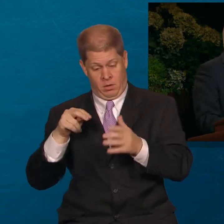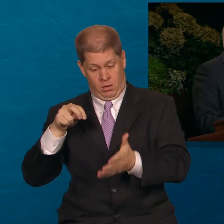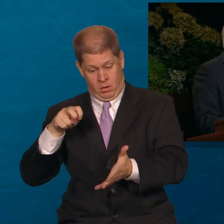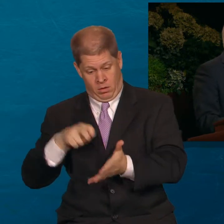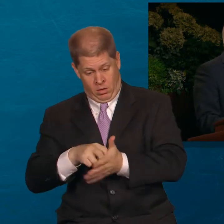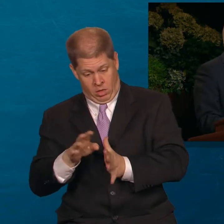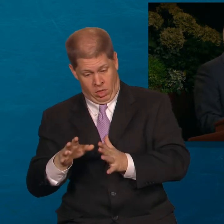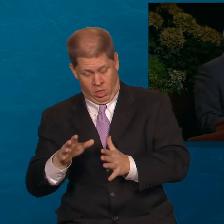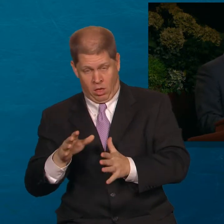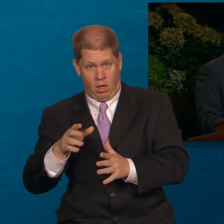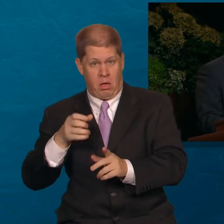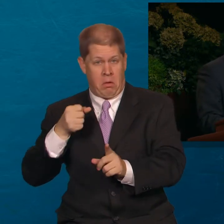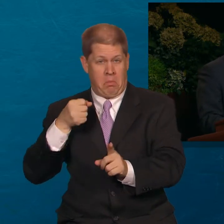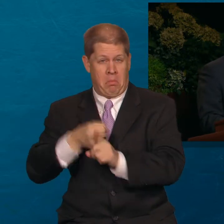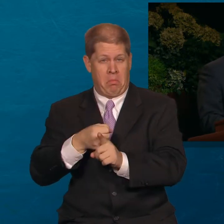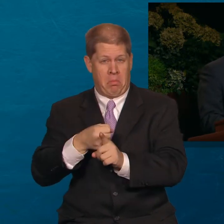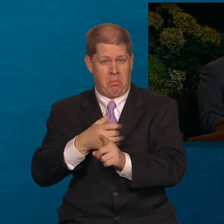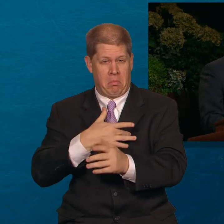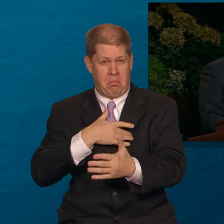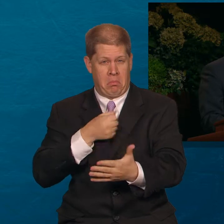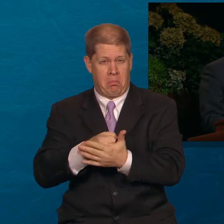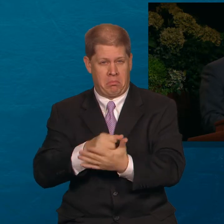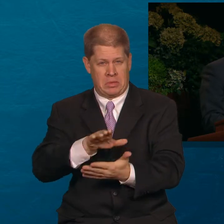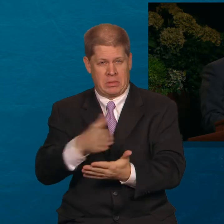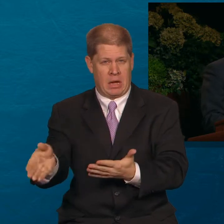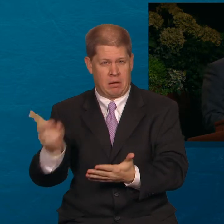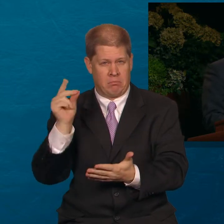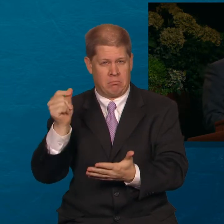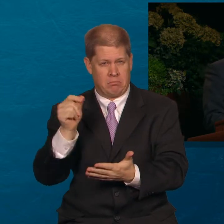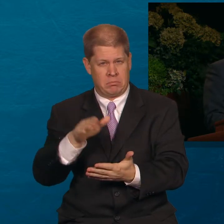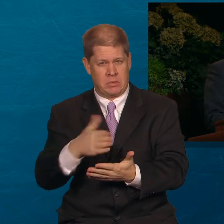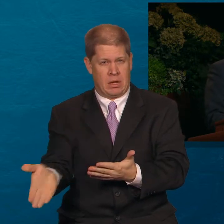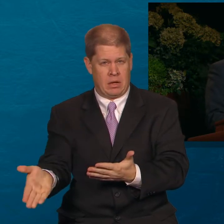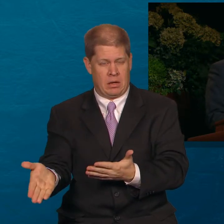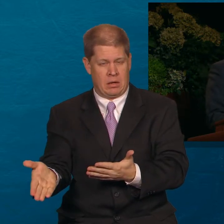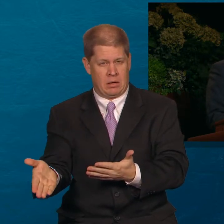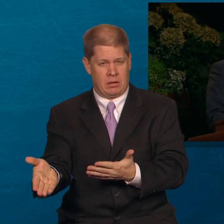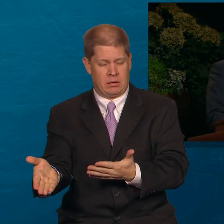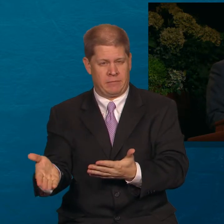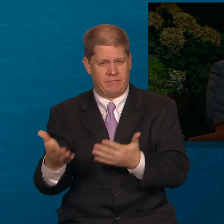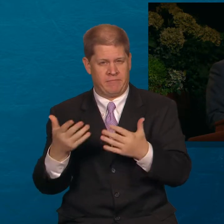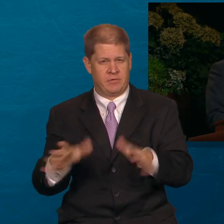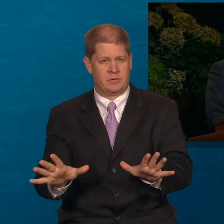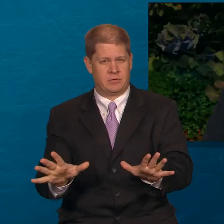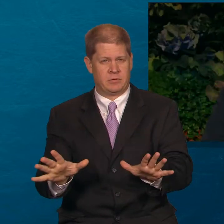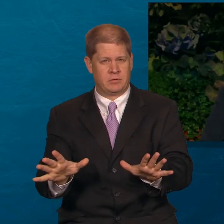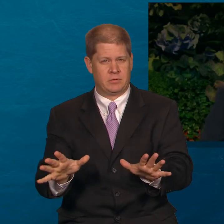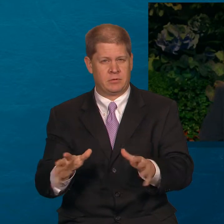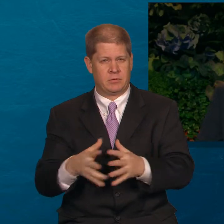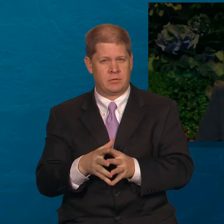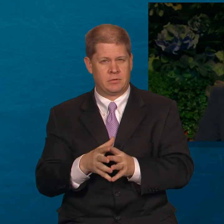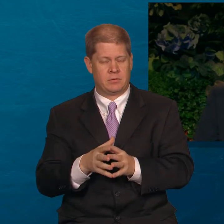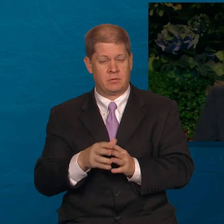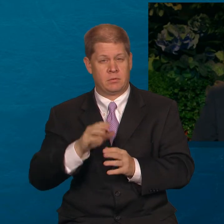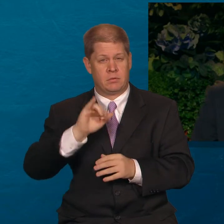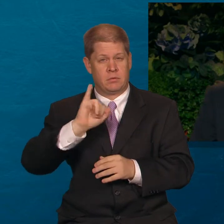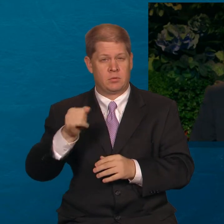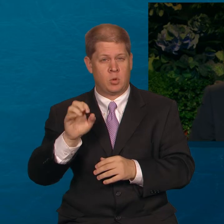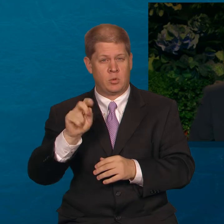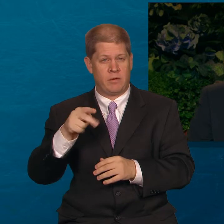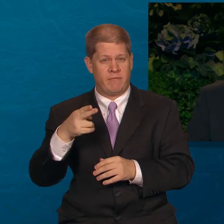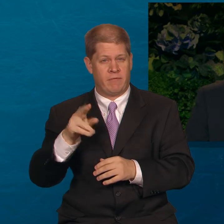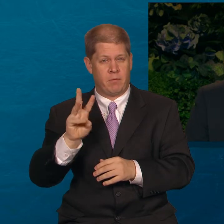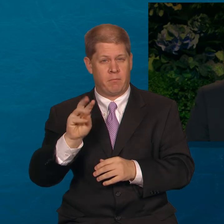finished saying this, he collapsed to the ground. He had died suddenly of a heart attack. Joseph Watson